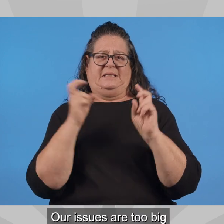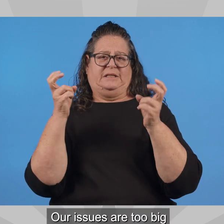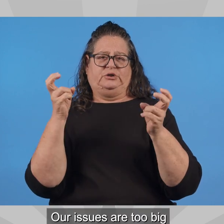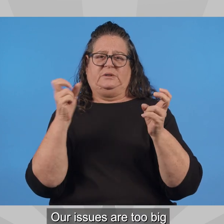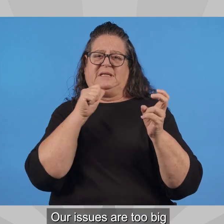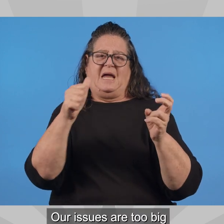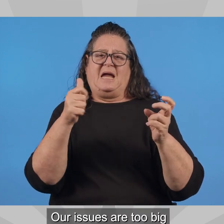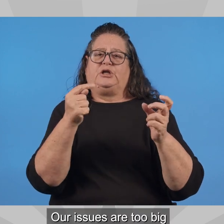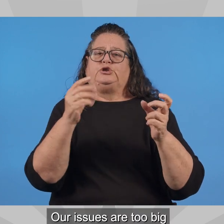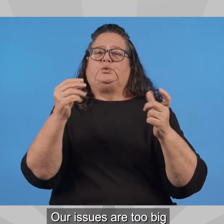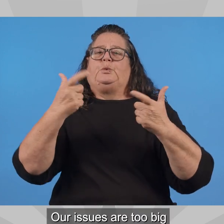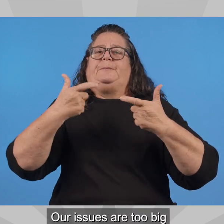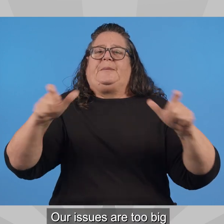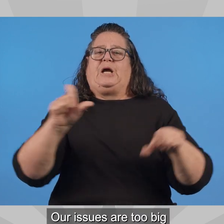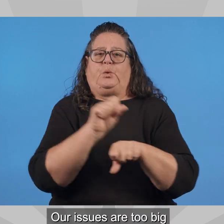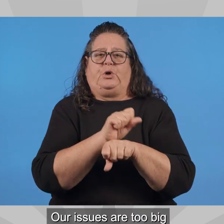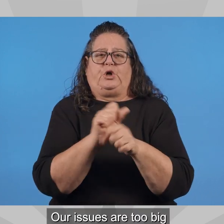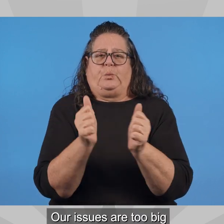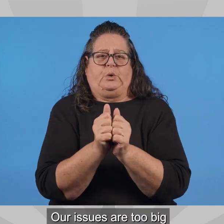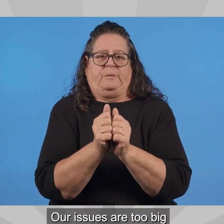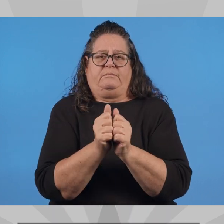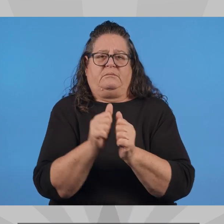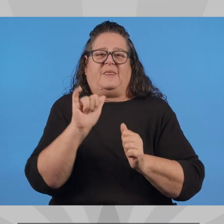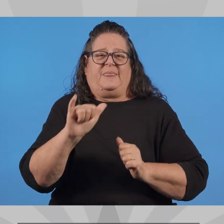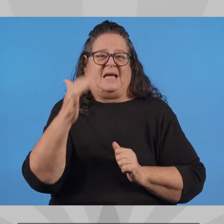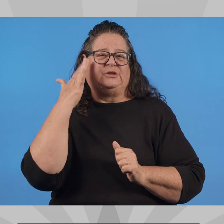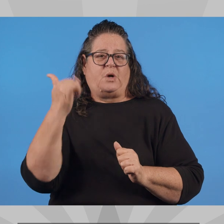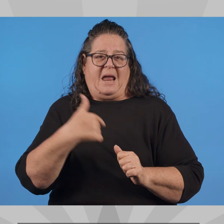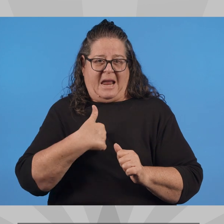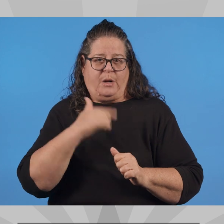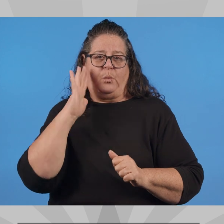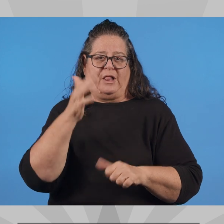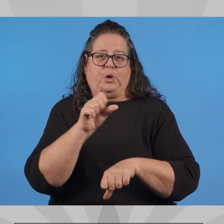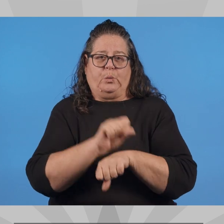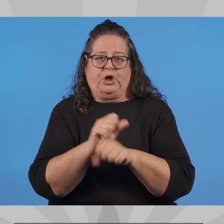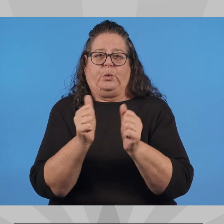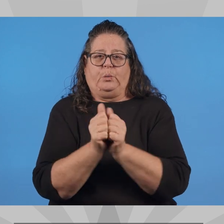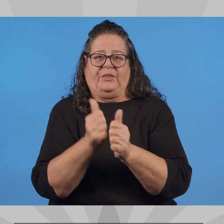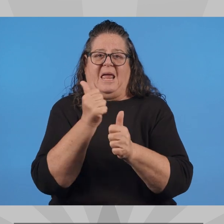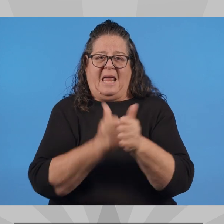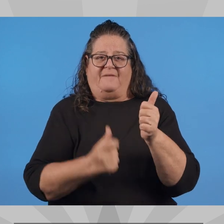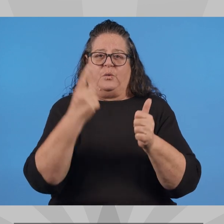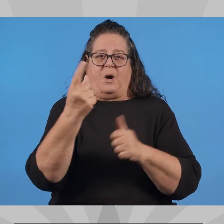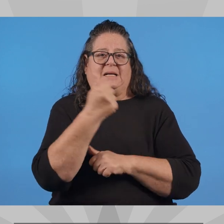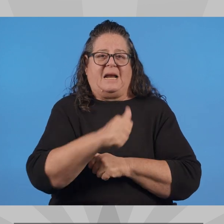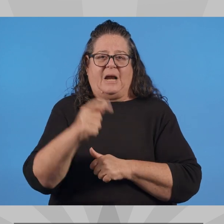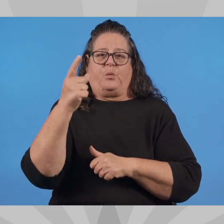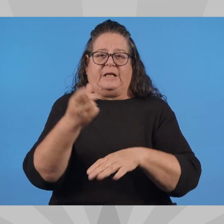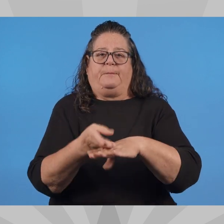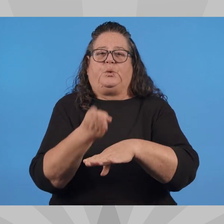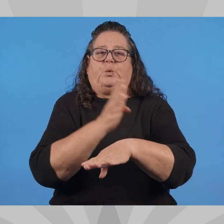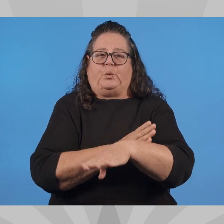Our issues are too big to be treated that way. That's why I'll work with everyone and anyone to make things better.